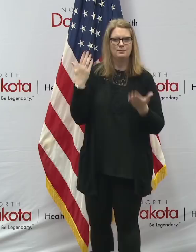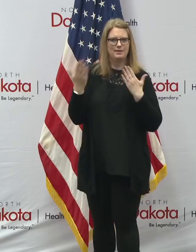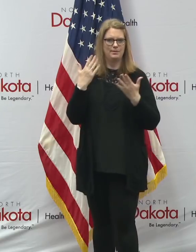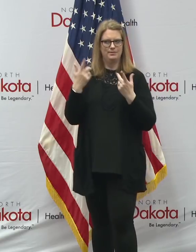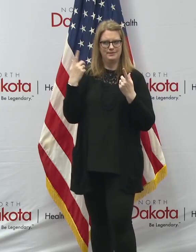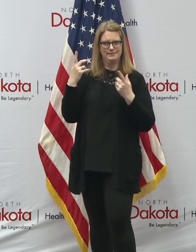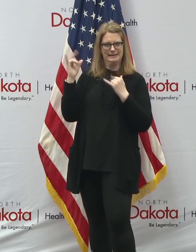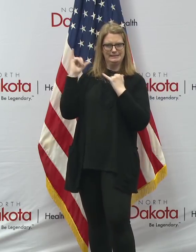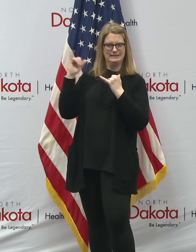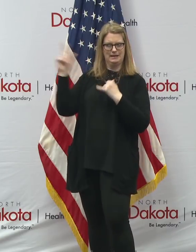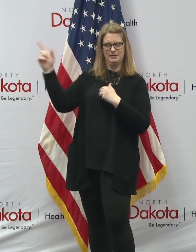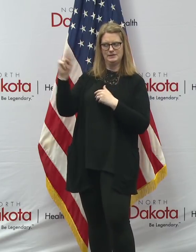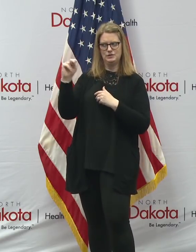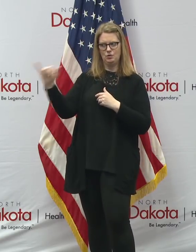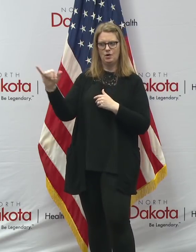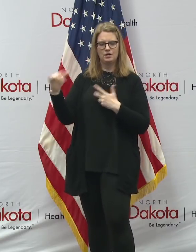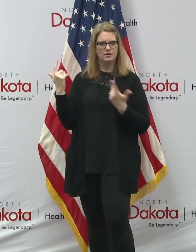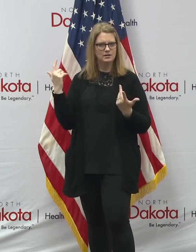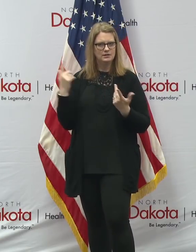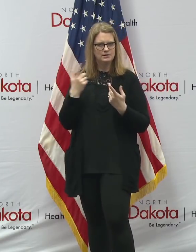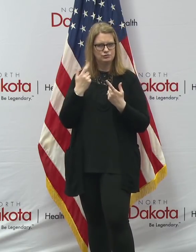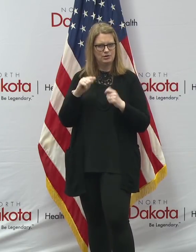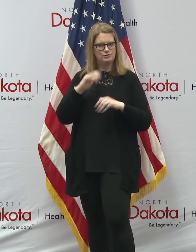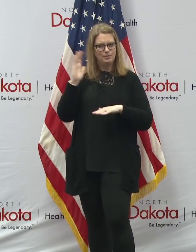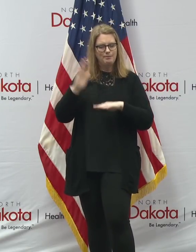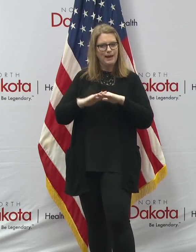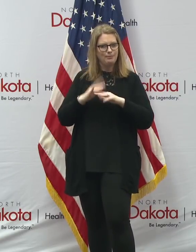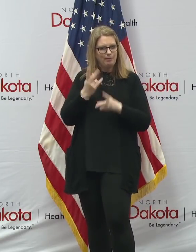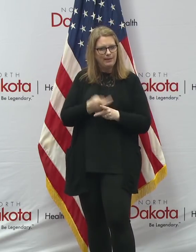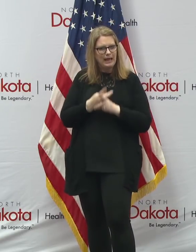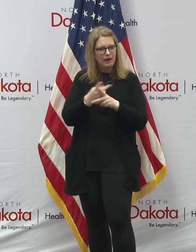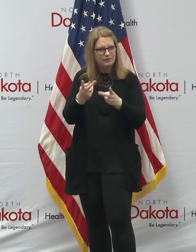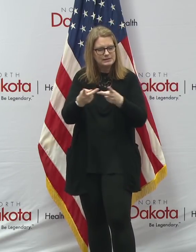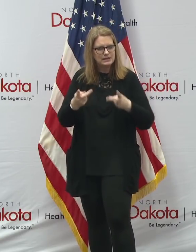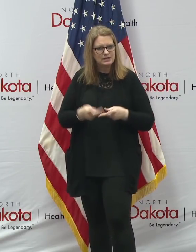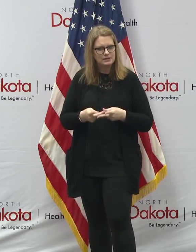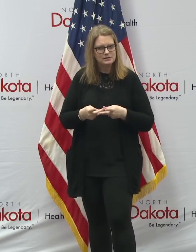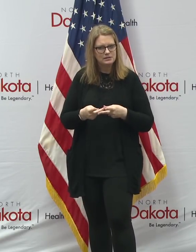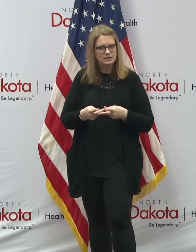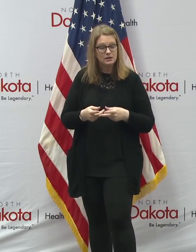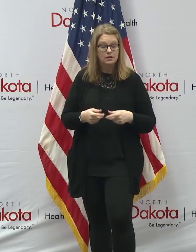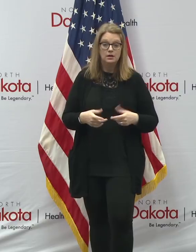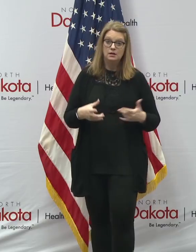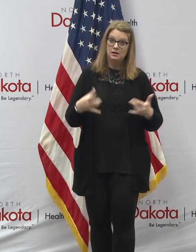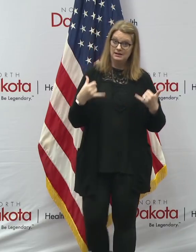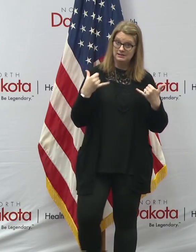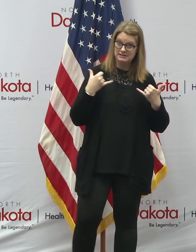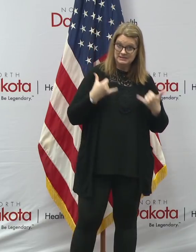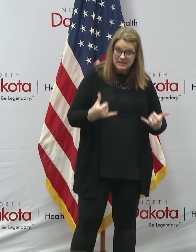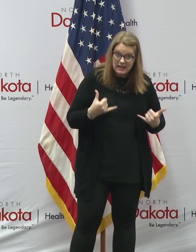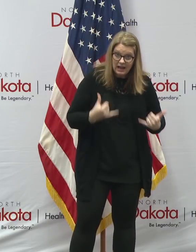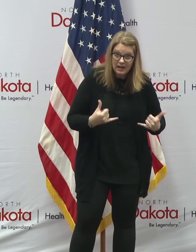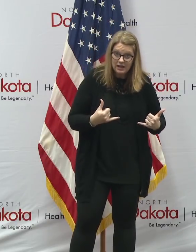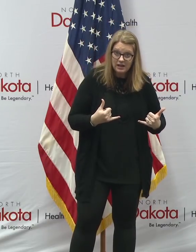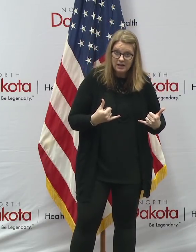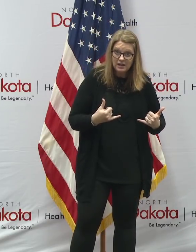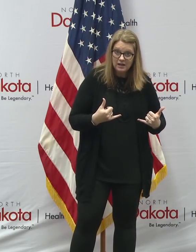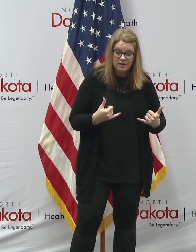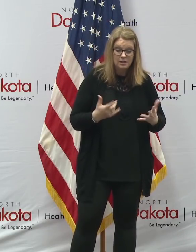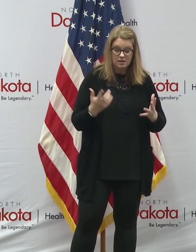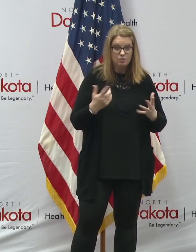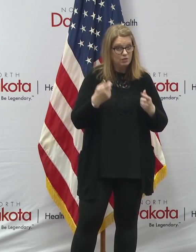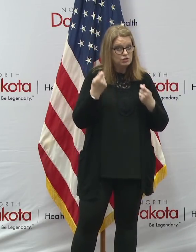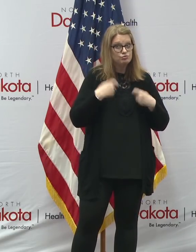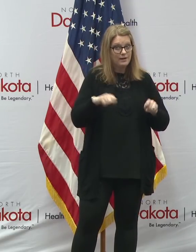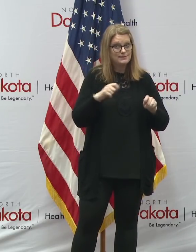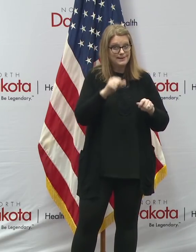in New York, where we're going to be trying to do minimal care facilities. We're doing everything in our power to make sure that doesn't happen. And